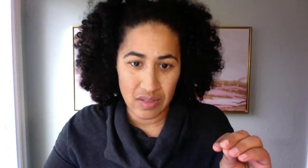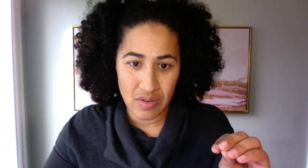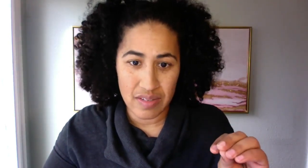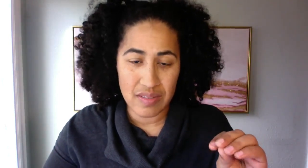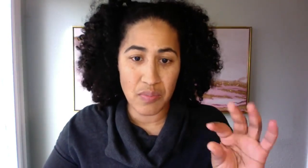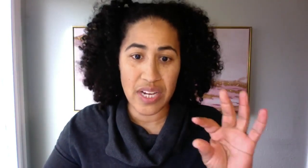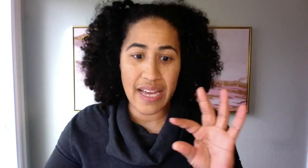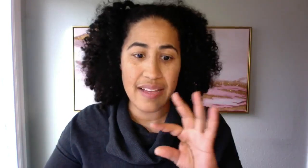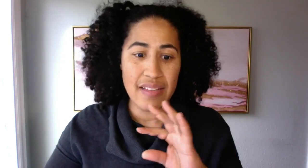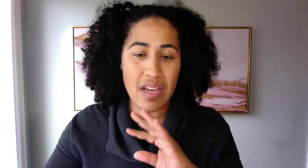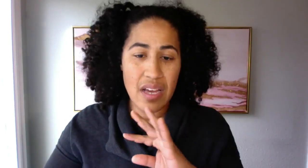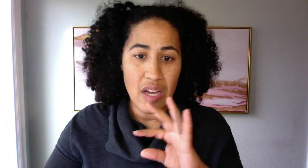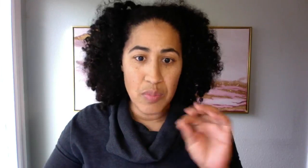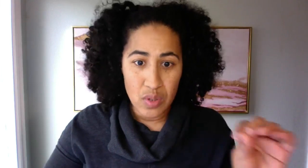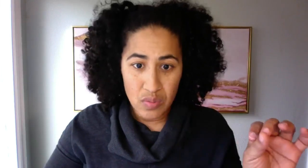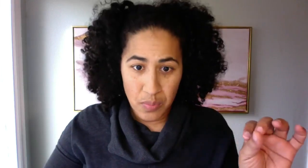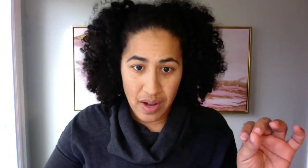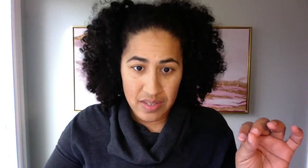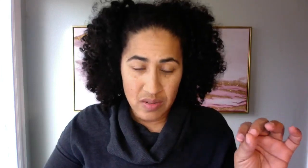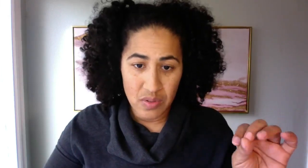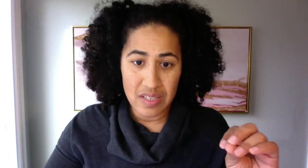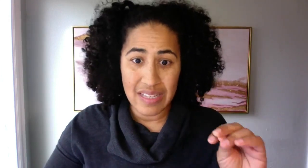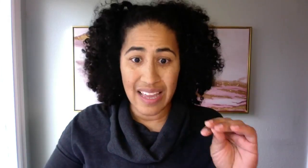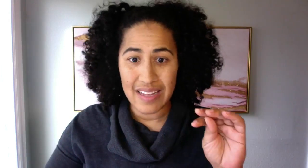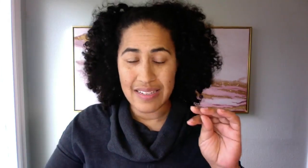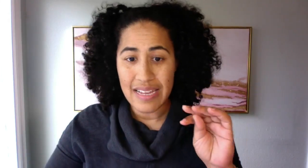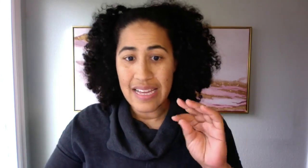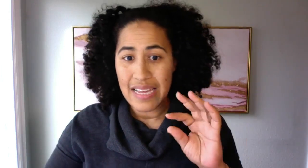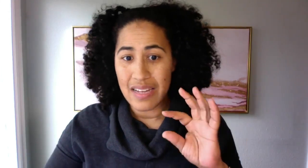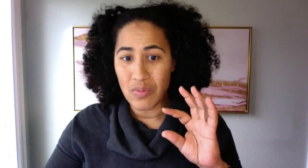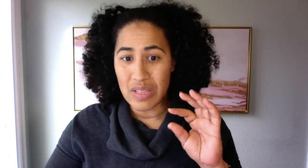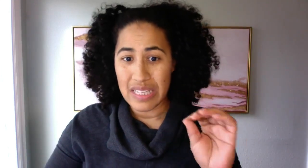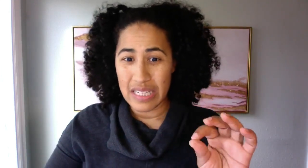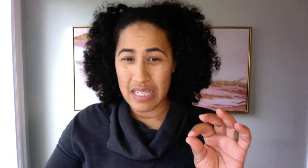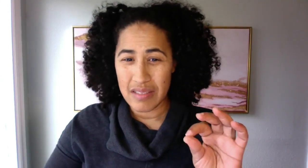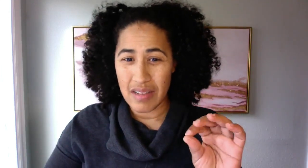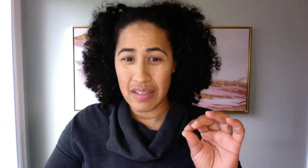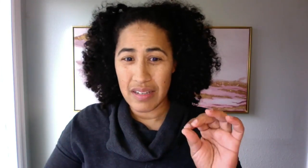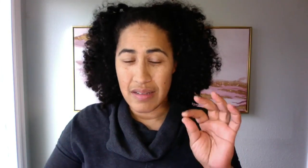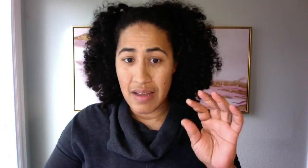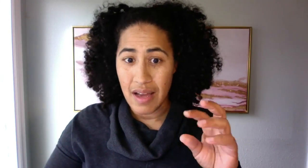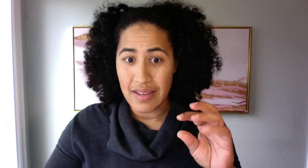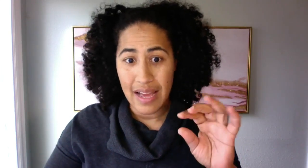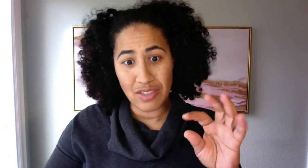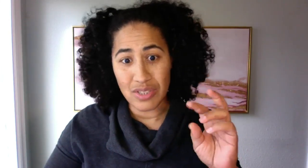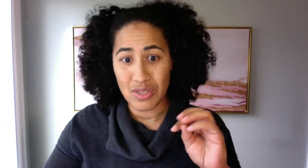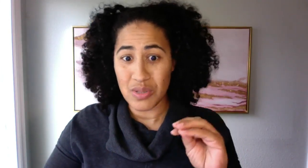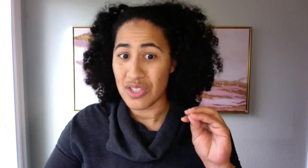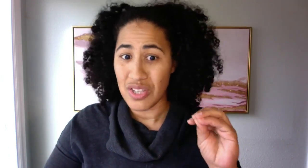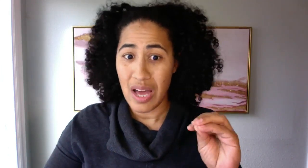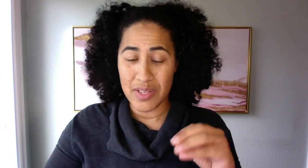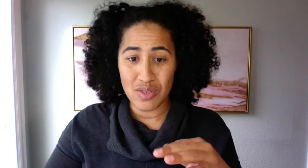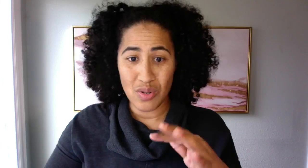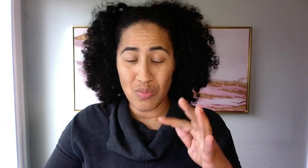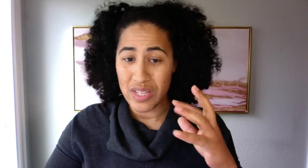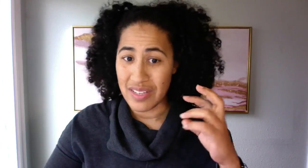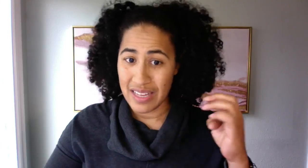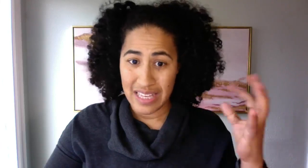stress. The brain has a beautiful process for this, and it really can get stuck and not actually do its job. And so we keep